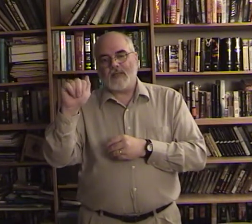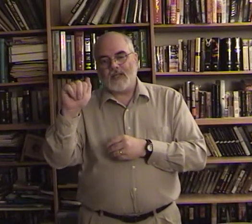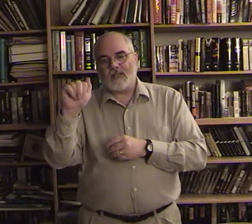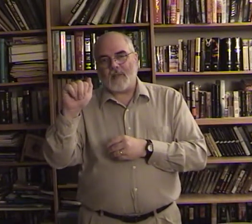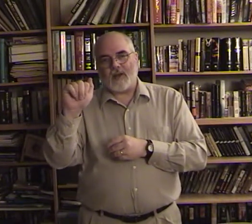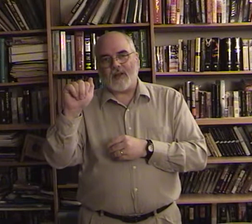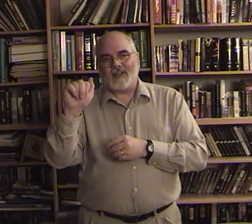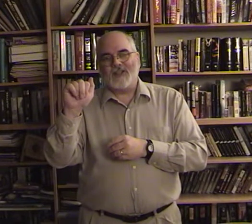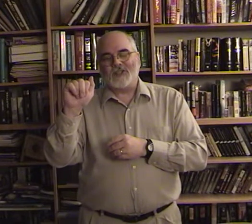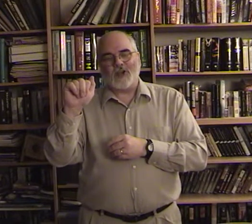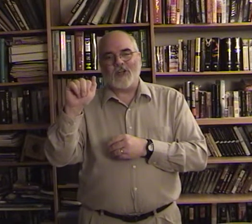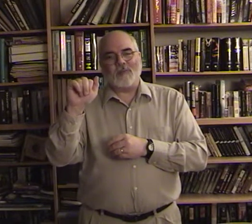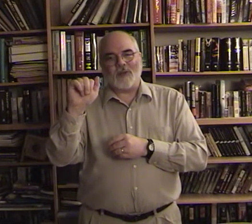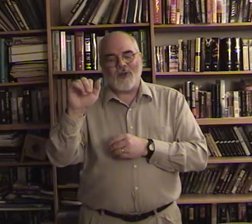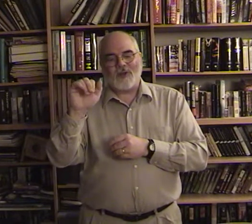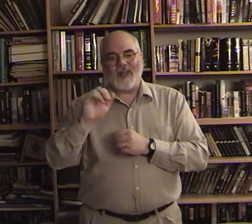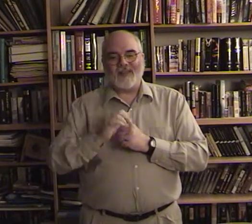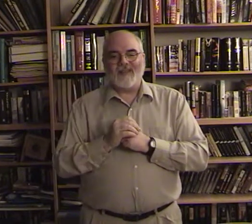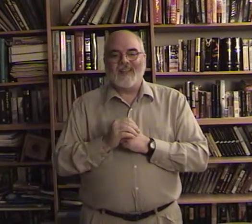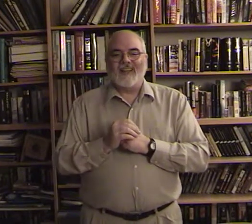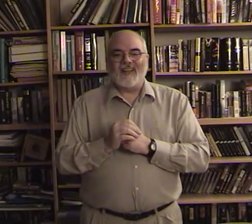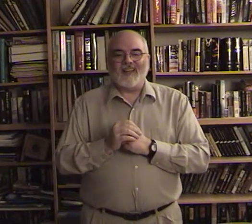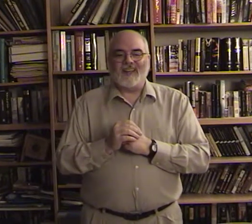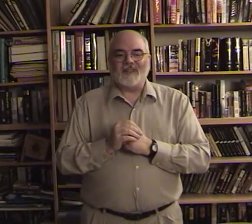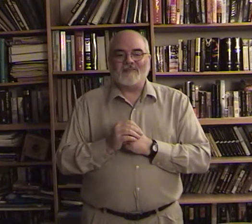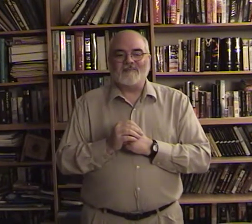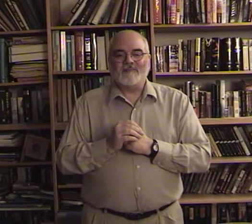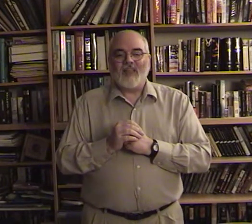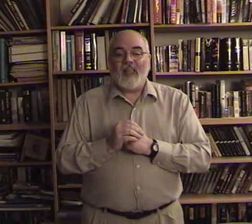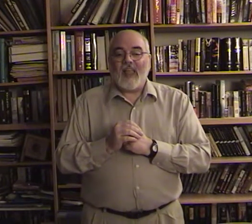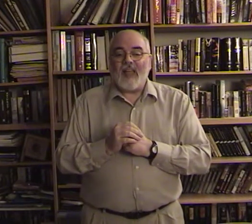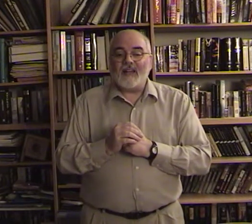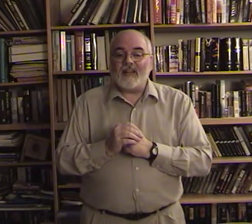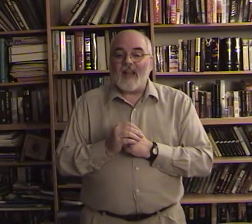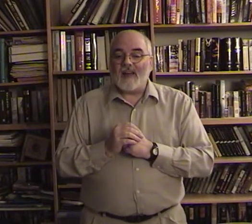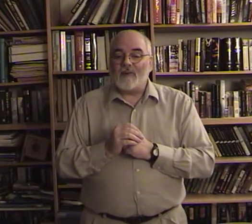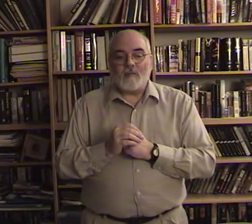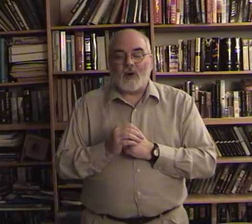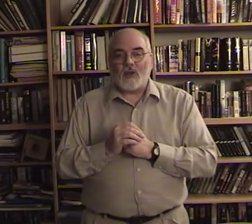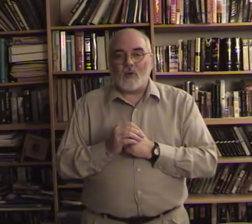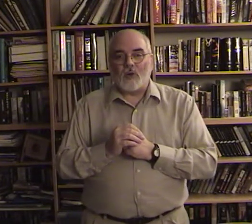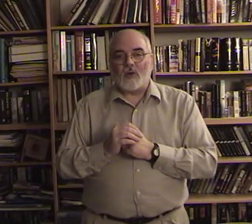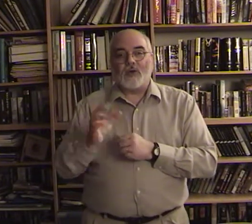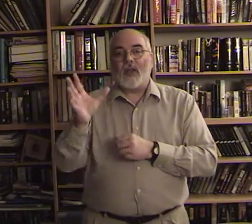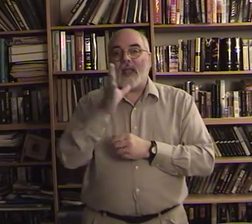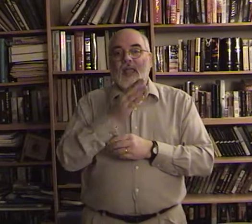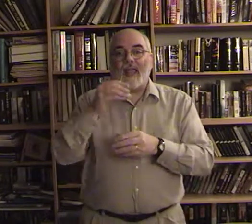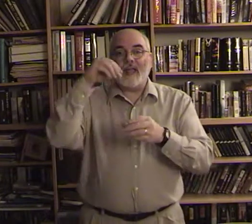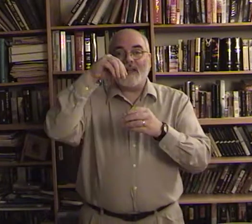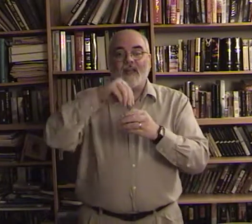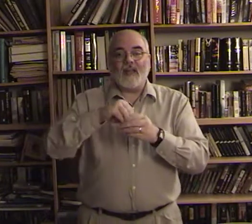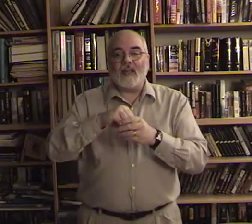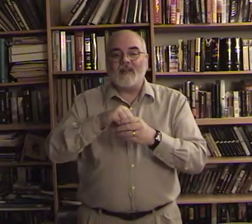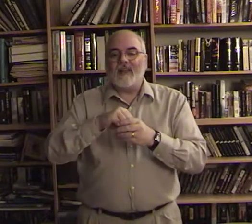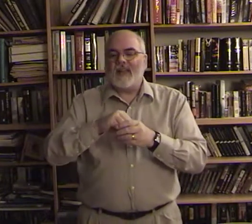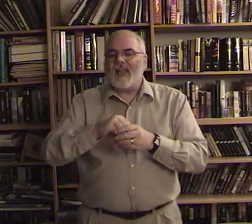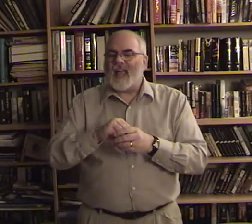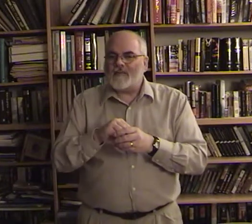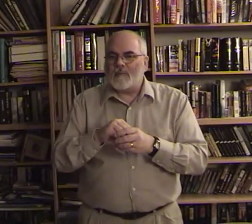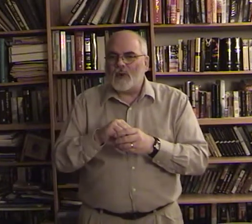samaria sorry it's been a long day uh and in every part of the world and in every part